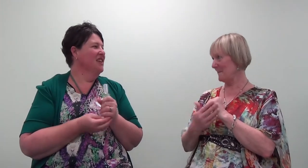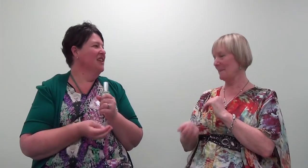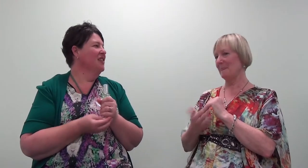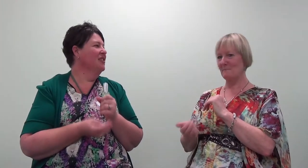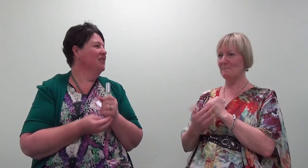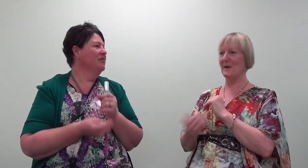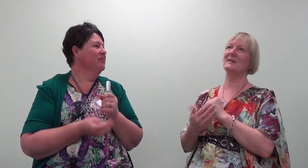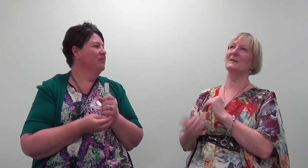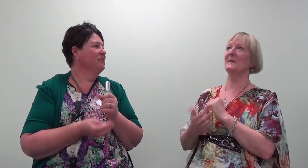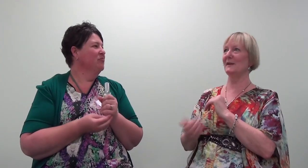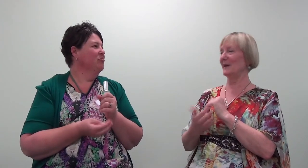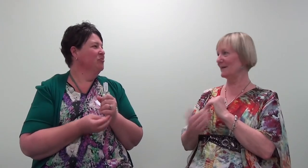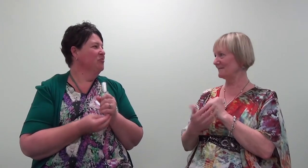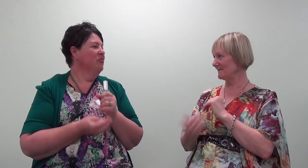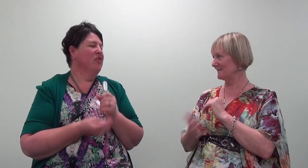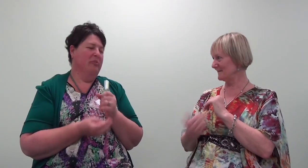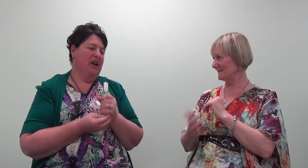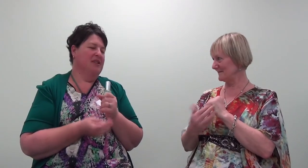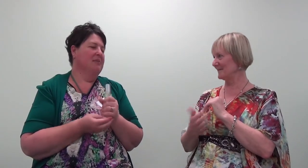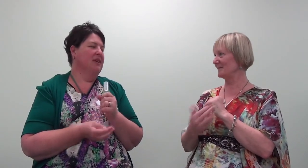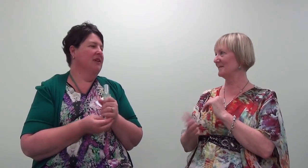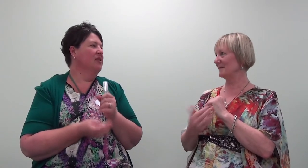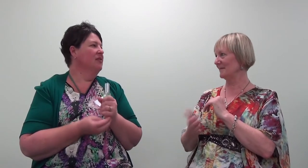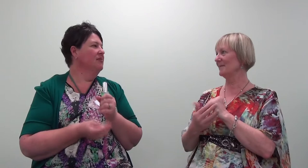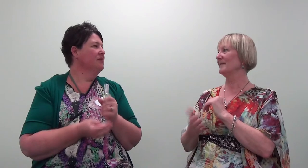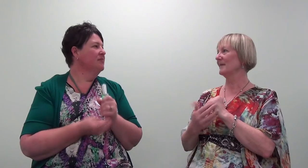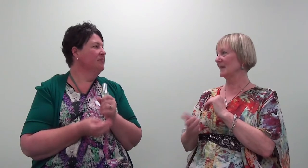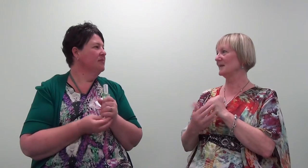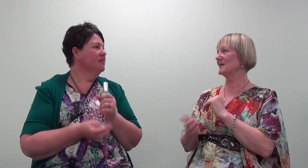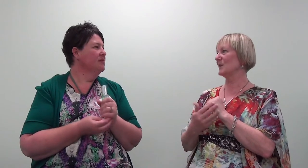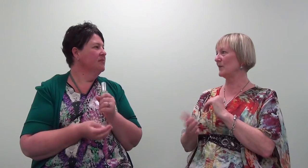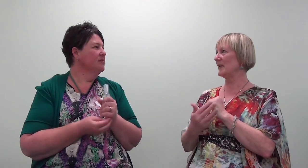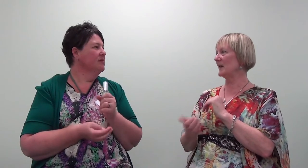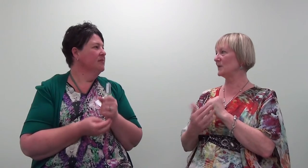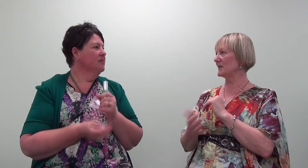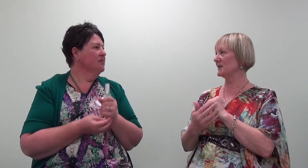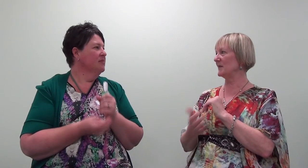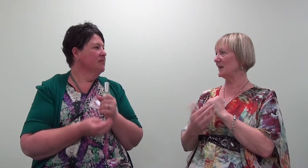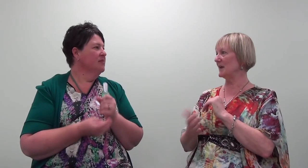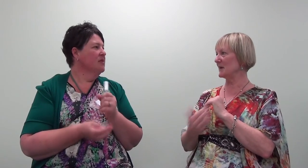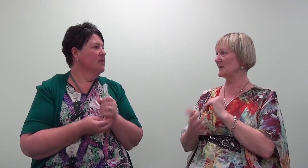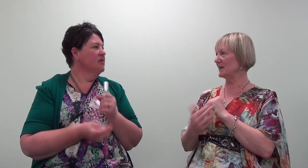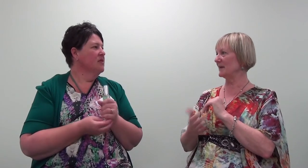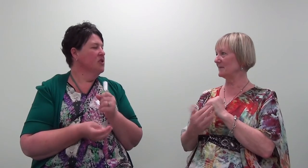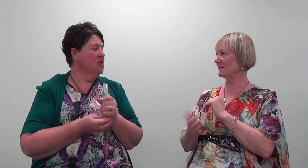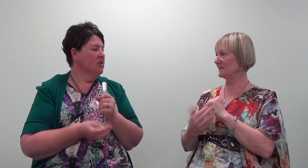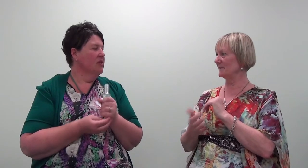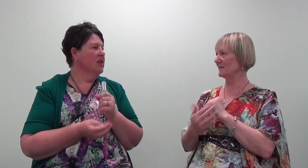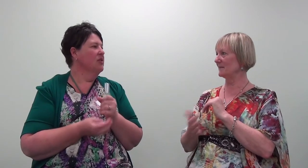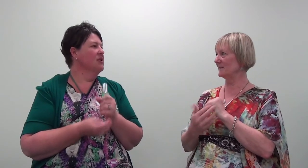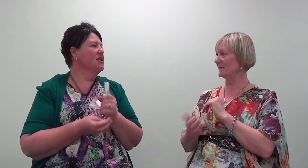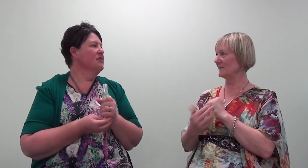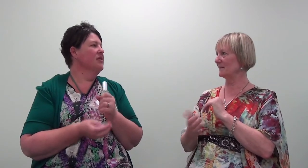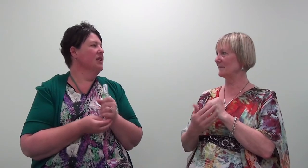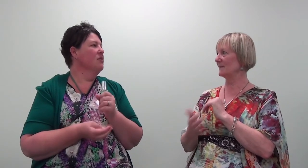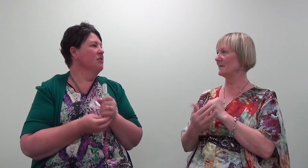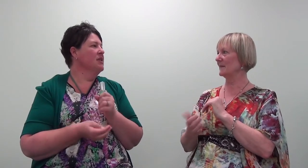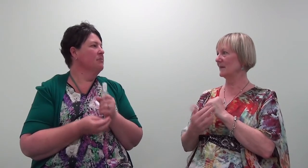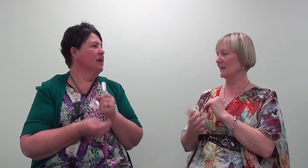here, back to me then, back to me then, dissolving that nauseous feeling in my stomach, dissolving that nauseous feeling in my stomach,